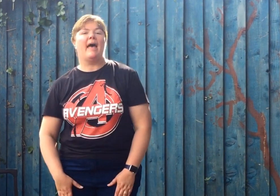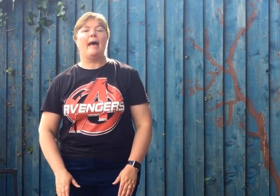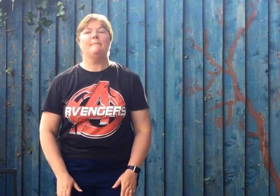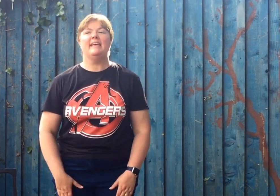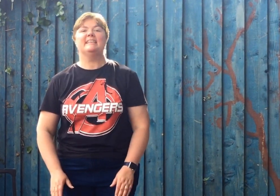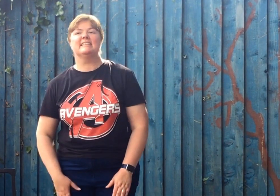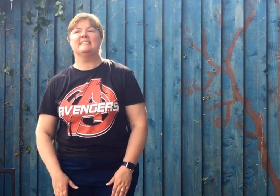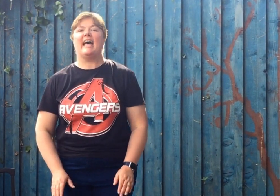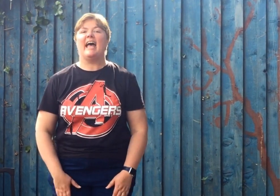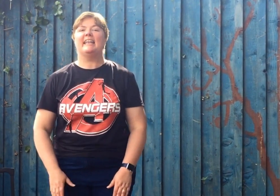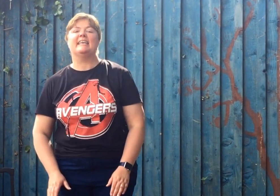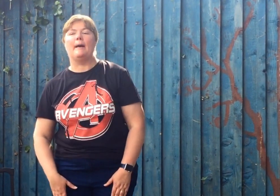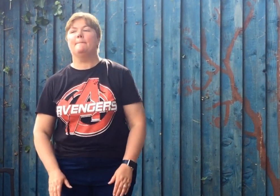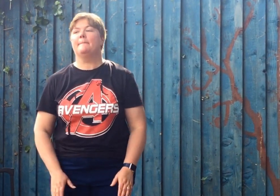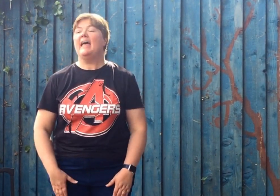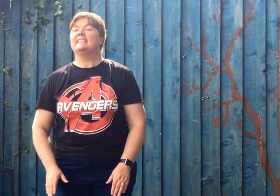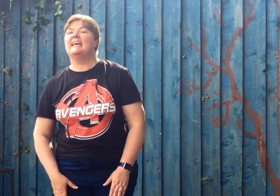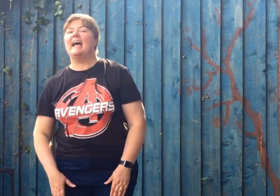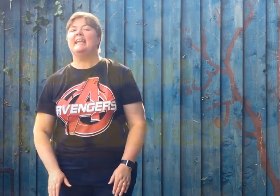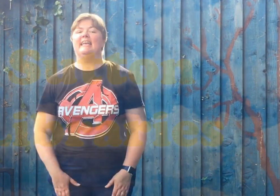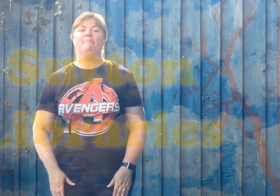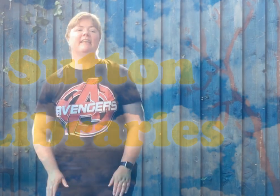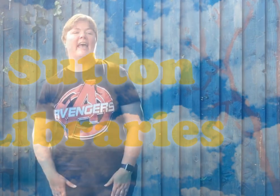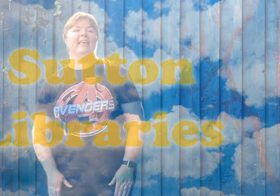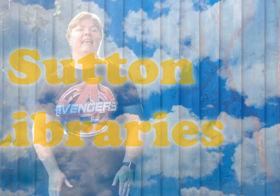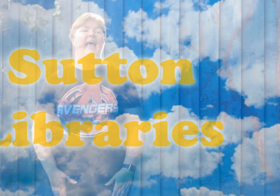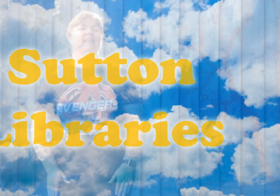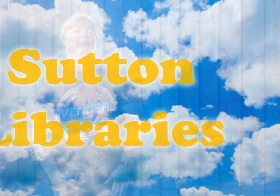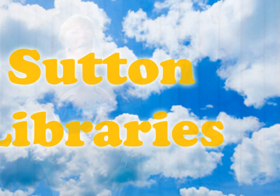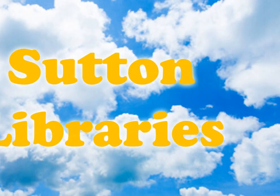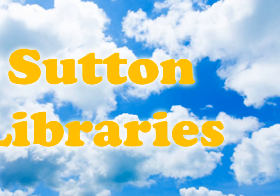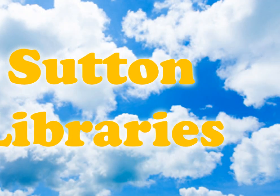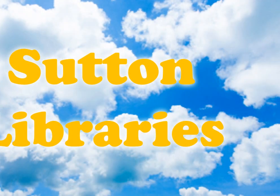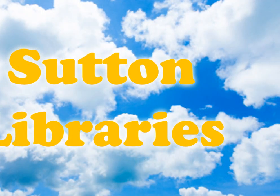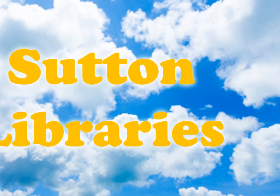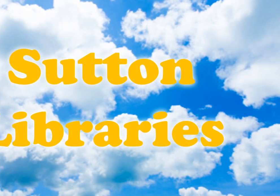Mammy till Daddy come. Daddy bring cake and give baby some.